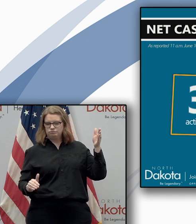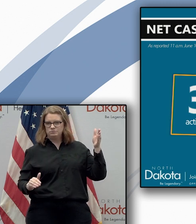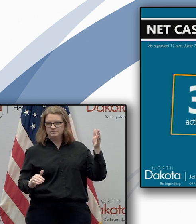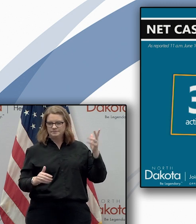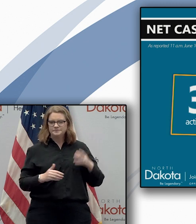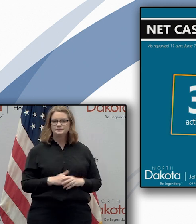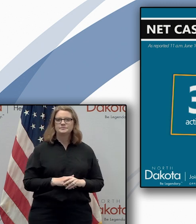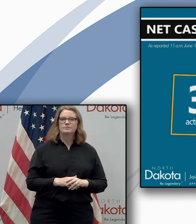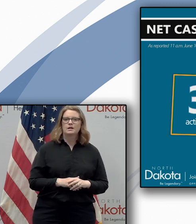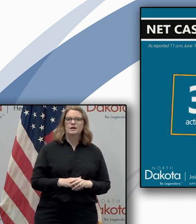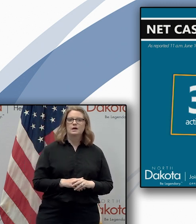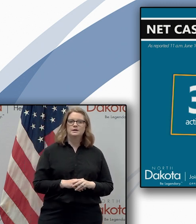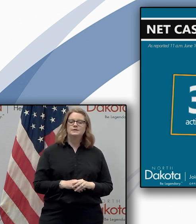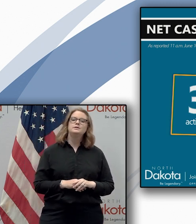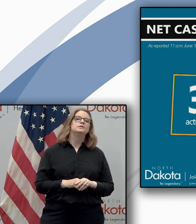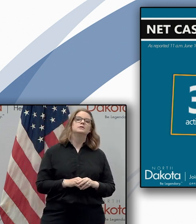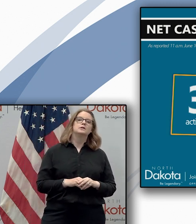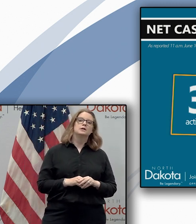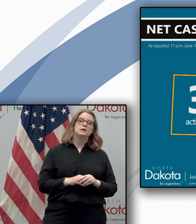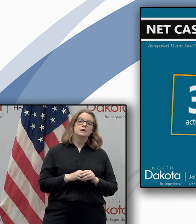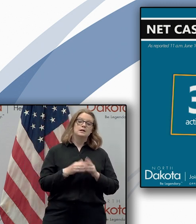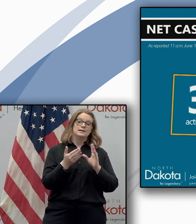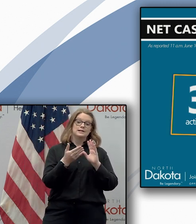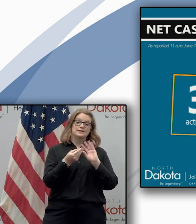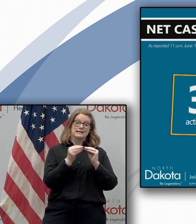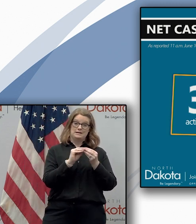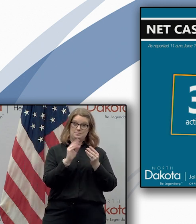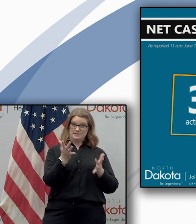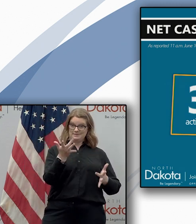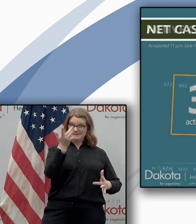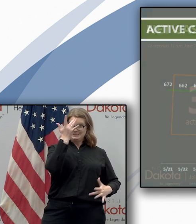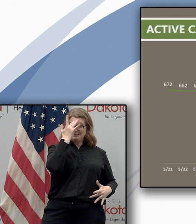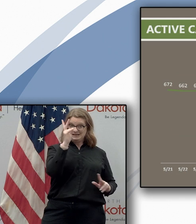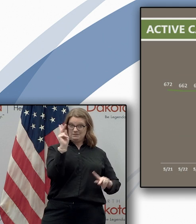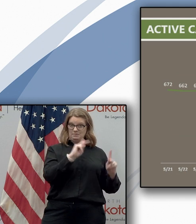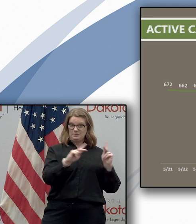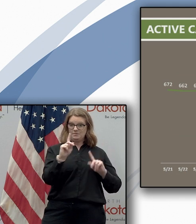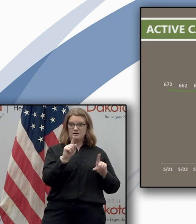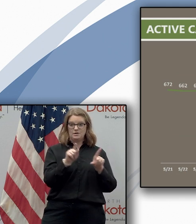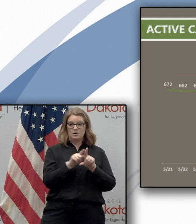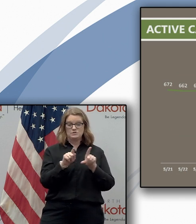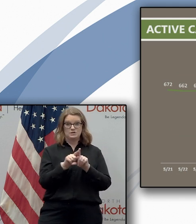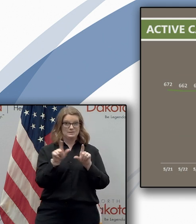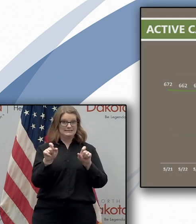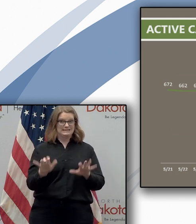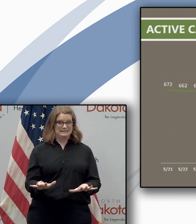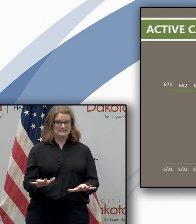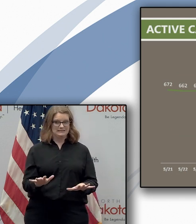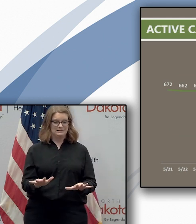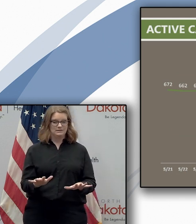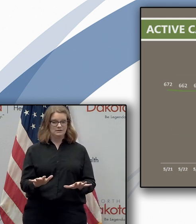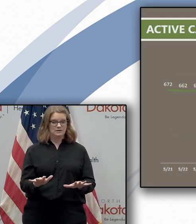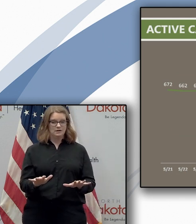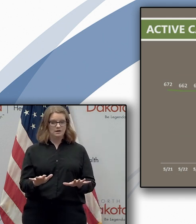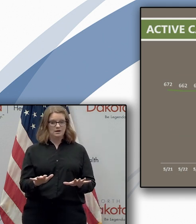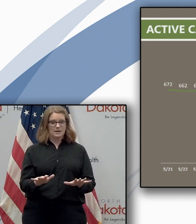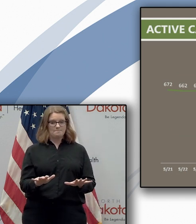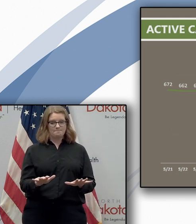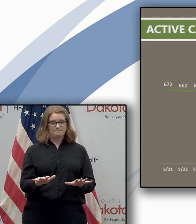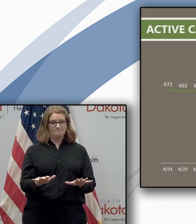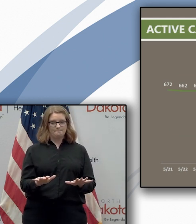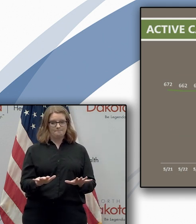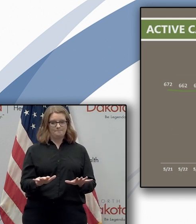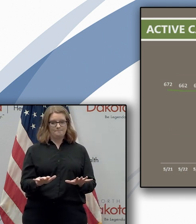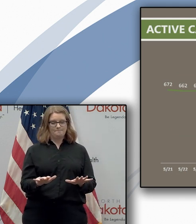its peak in terms of the active cases uh in testing uh here we are we we can see here that